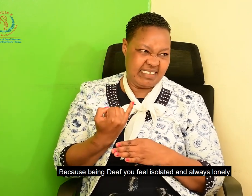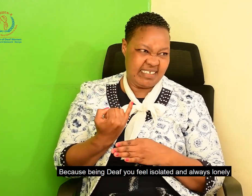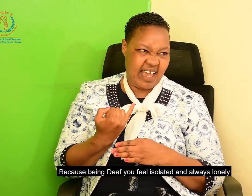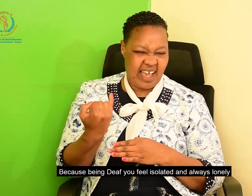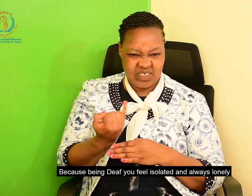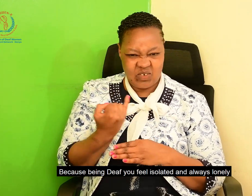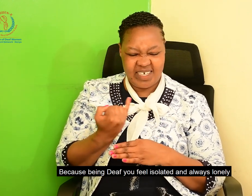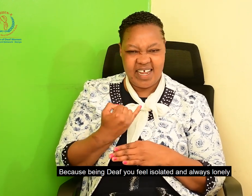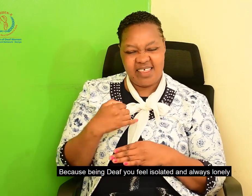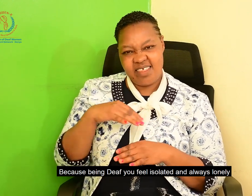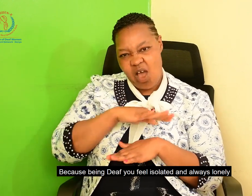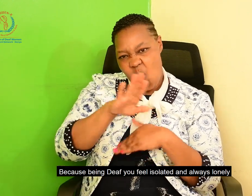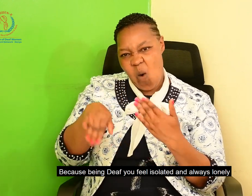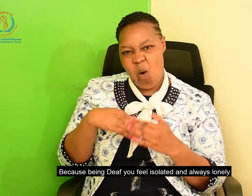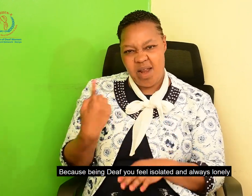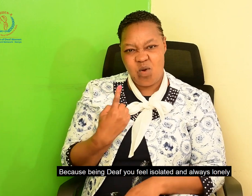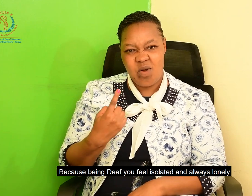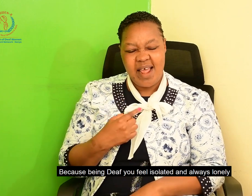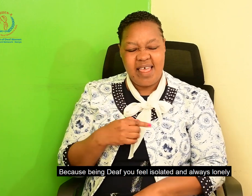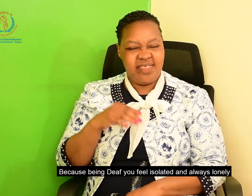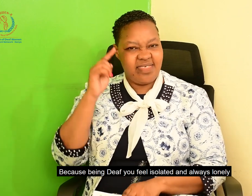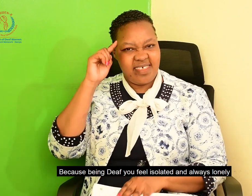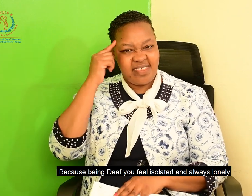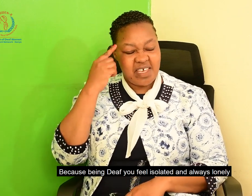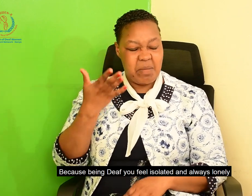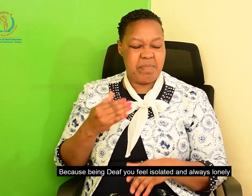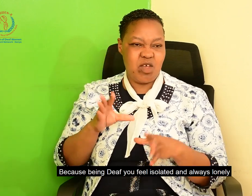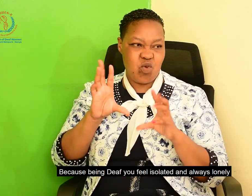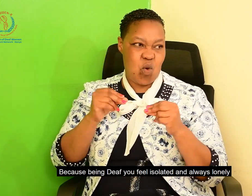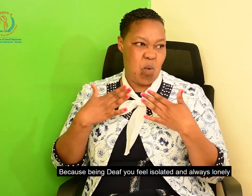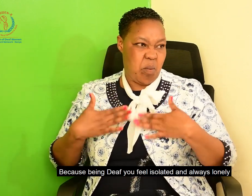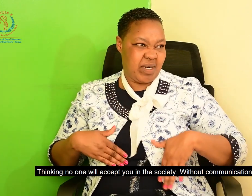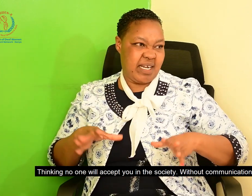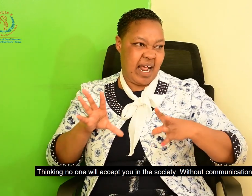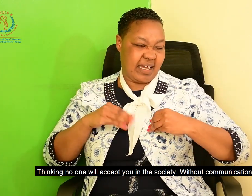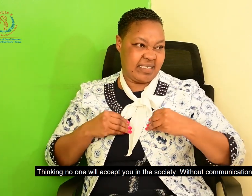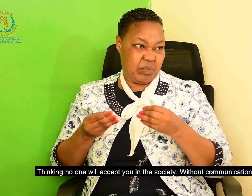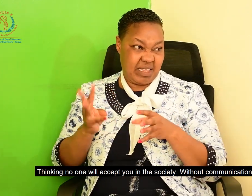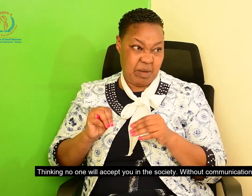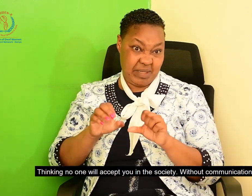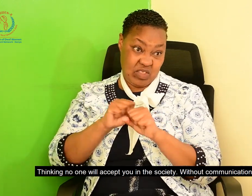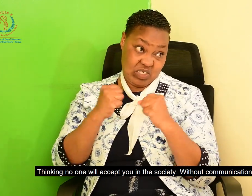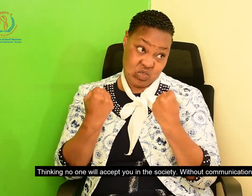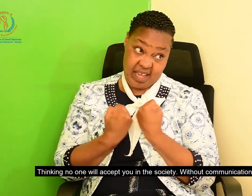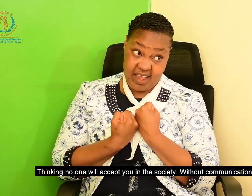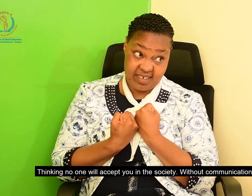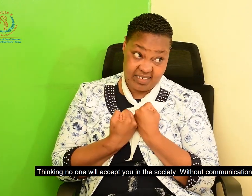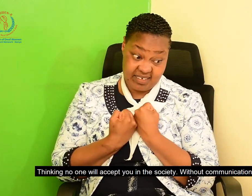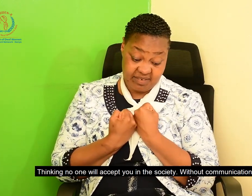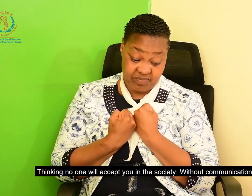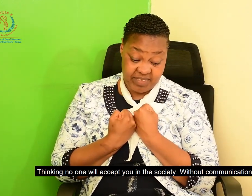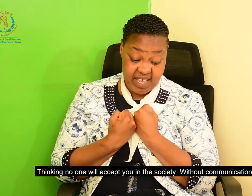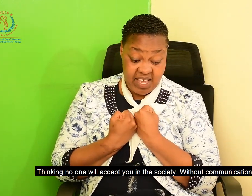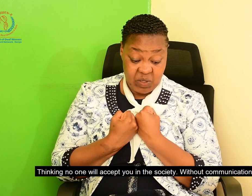you always feel more isolated, you're always lonely, you're thinking like no one will accept you in the society.